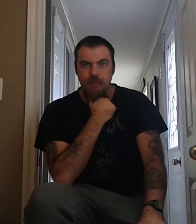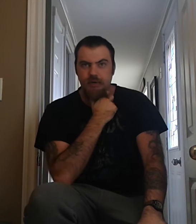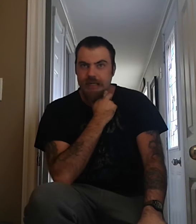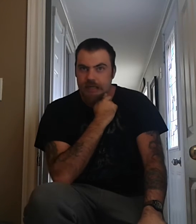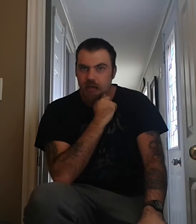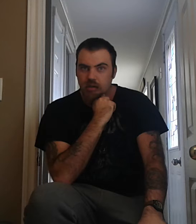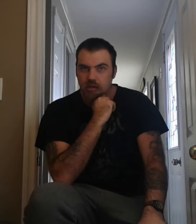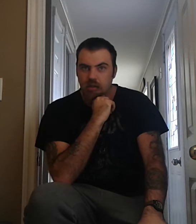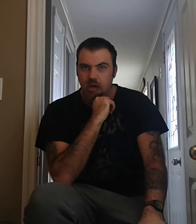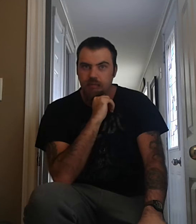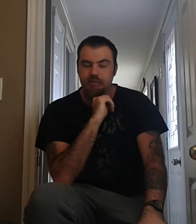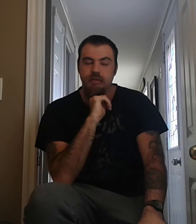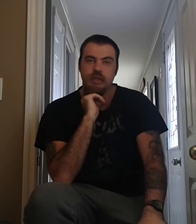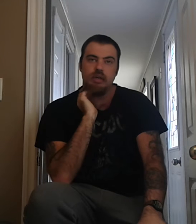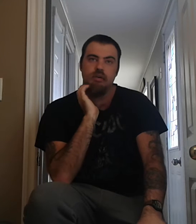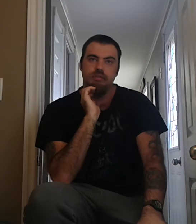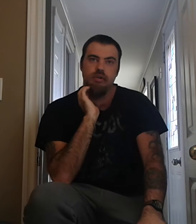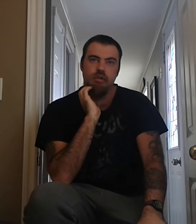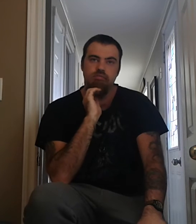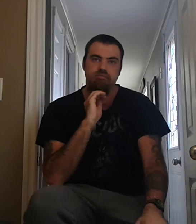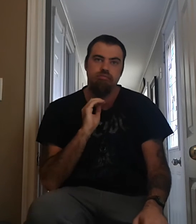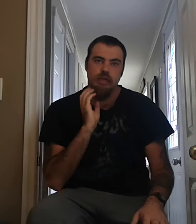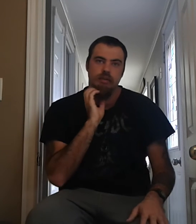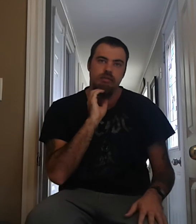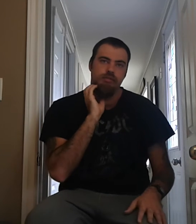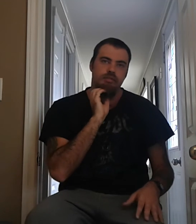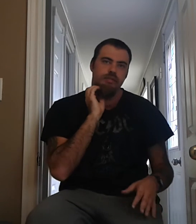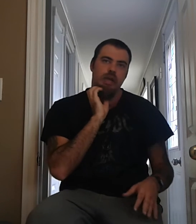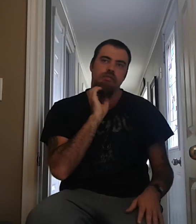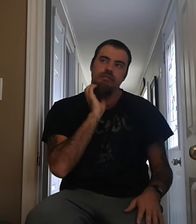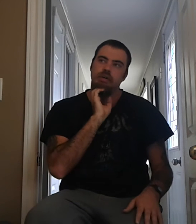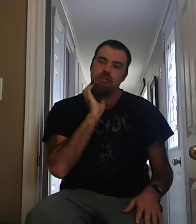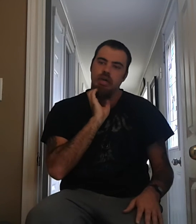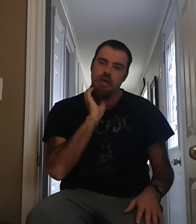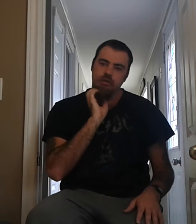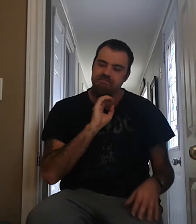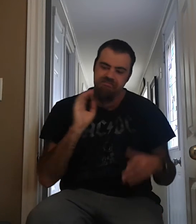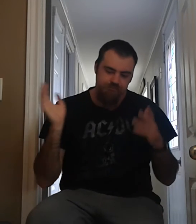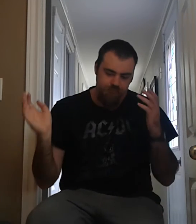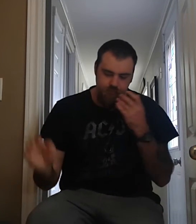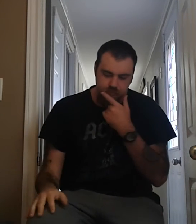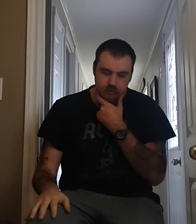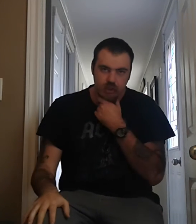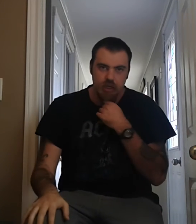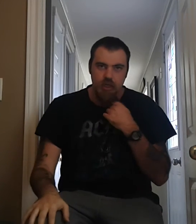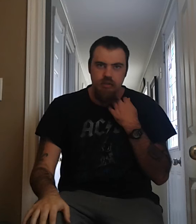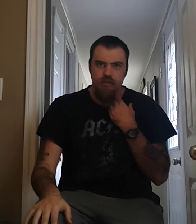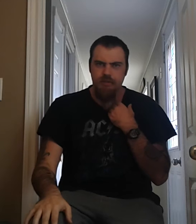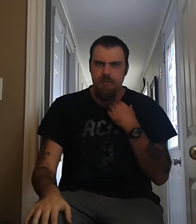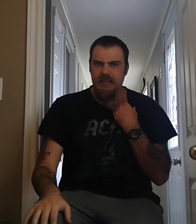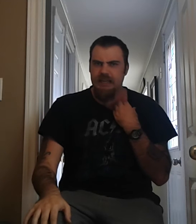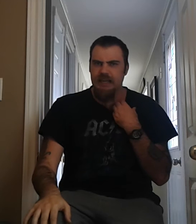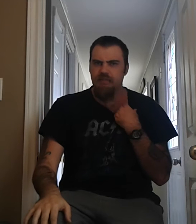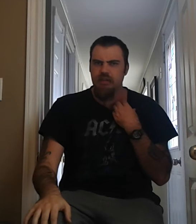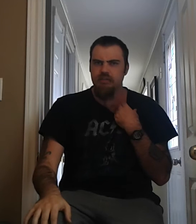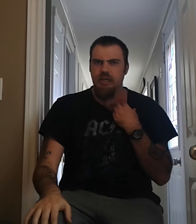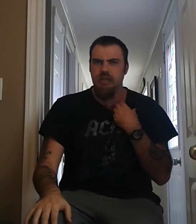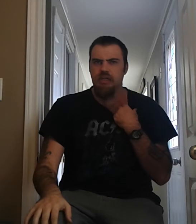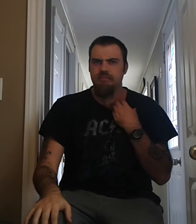about a year, almost a year, until they had their first album out, um, until this band came out, um,